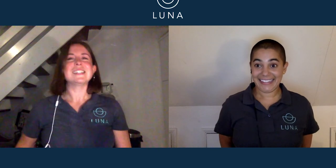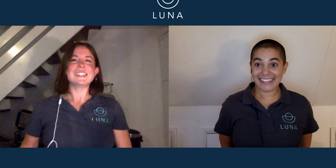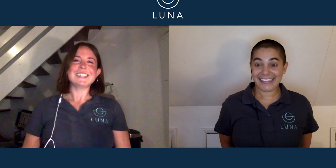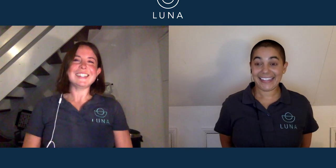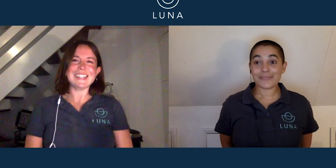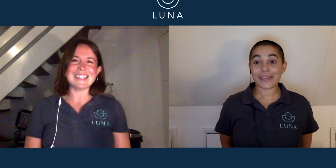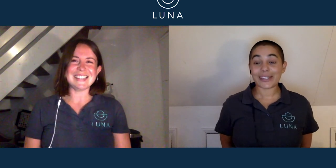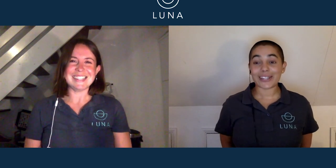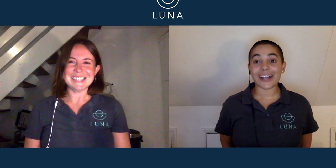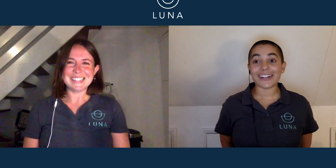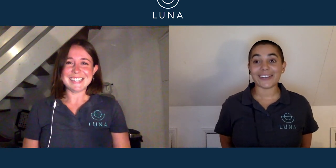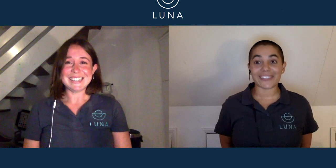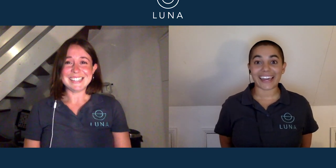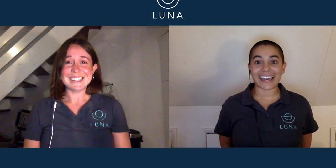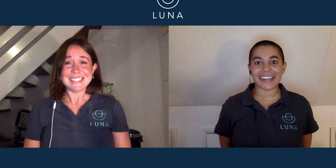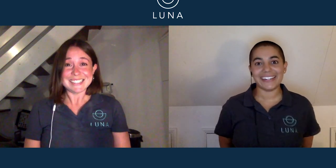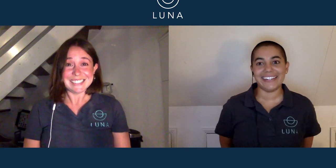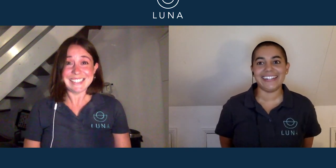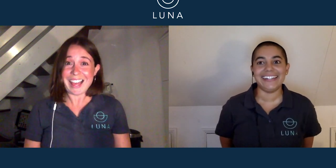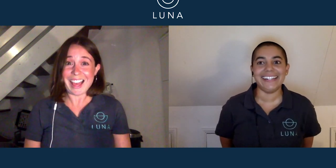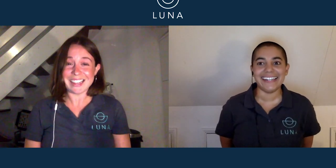There's a big shark over there. Yes.